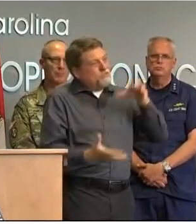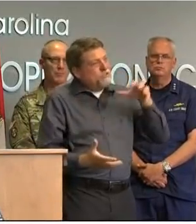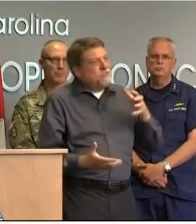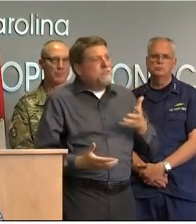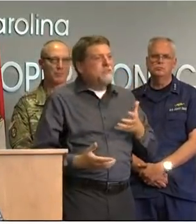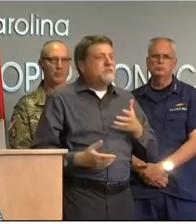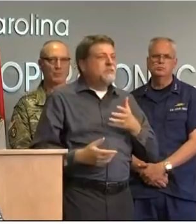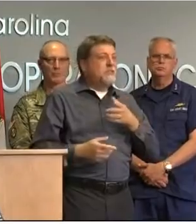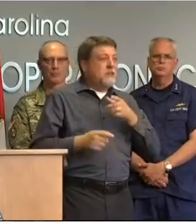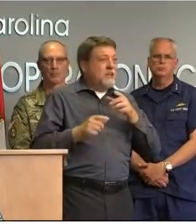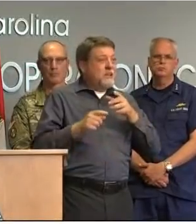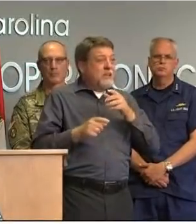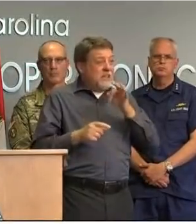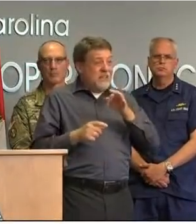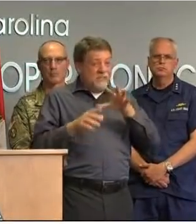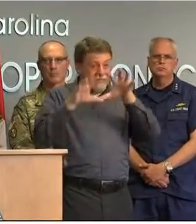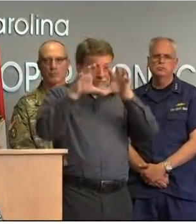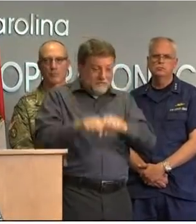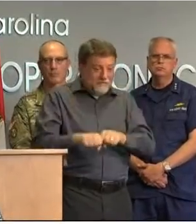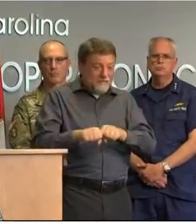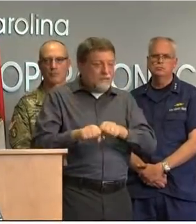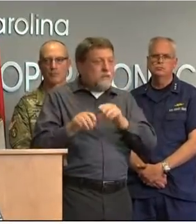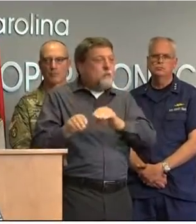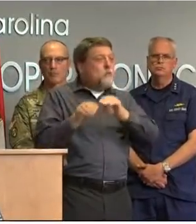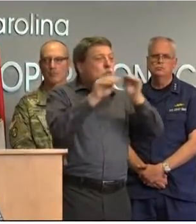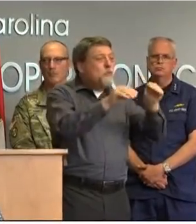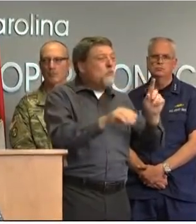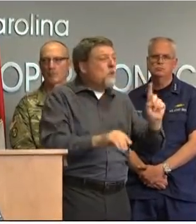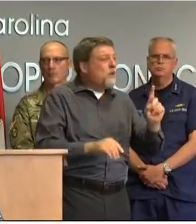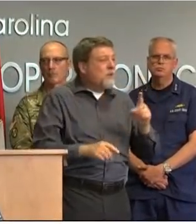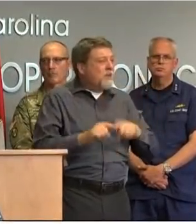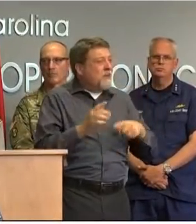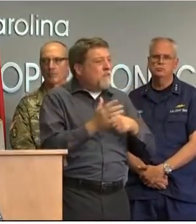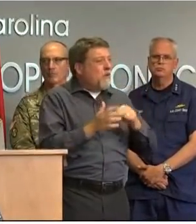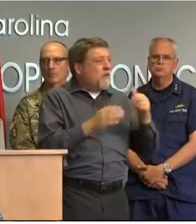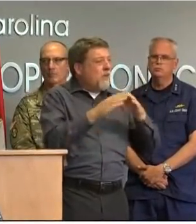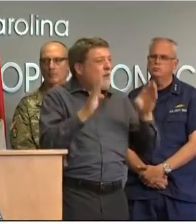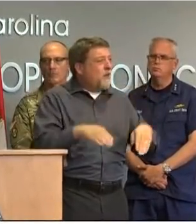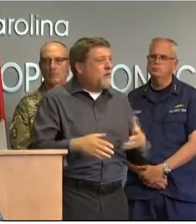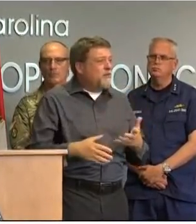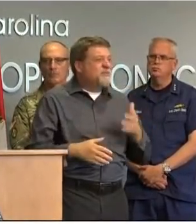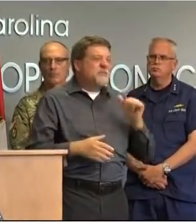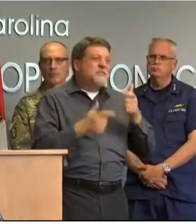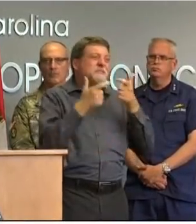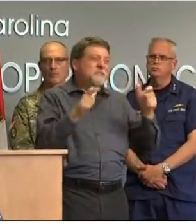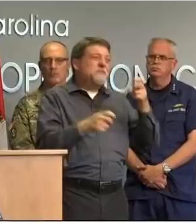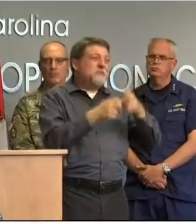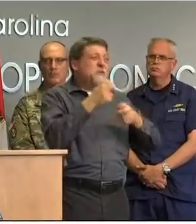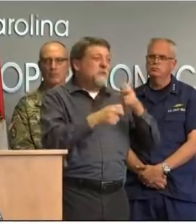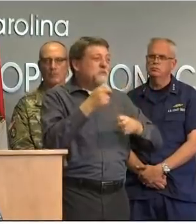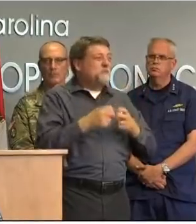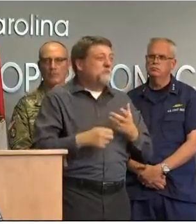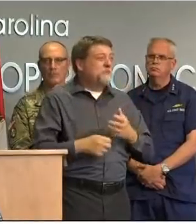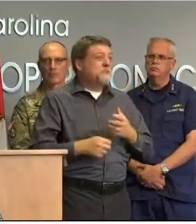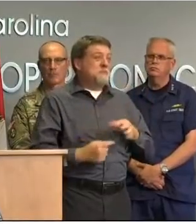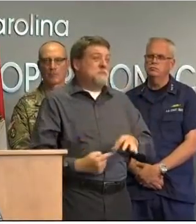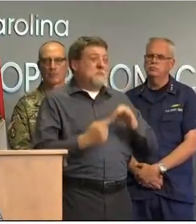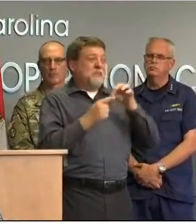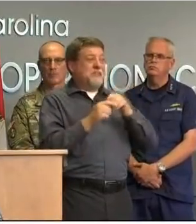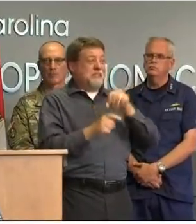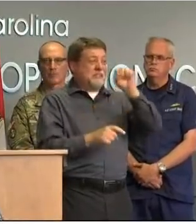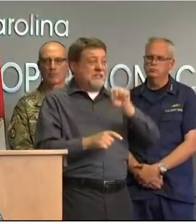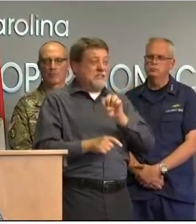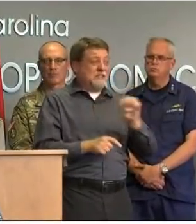affordable housing all over the state in urban areas but in particularly in the southeastern north carolina